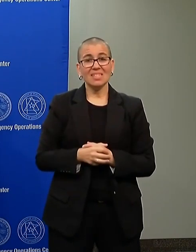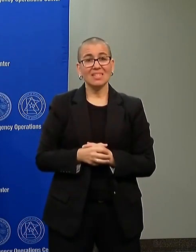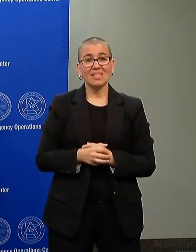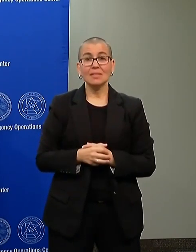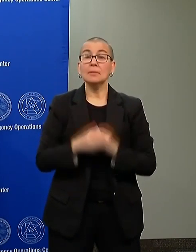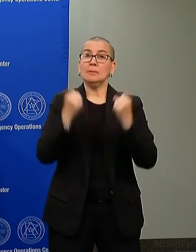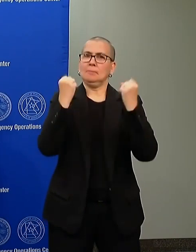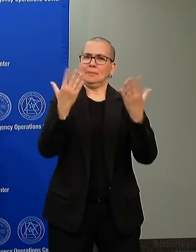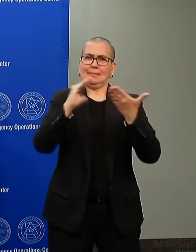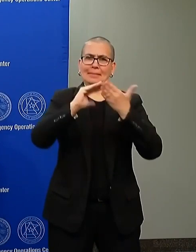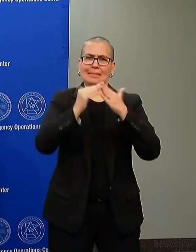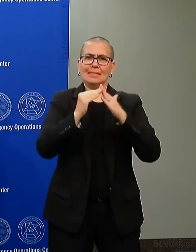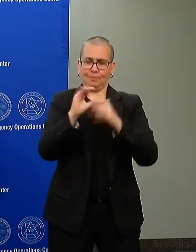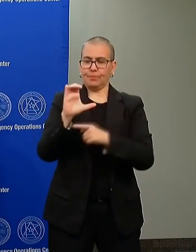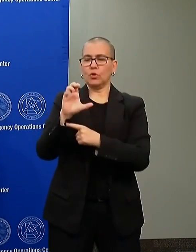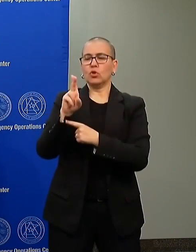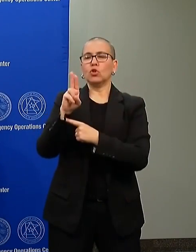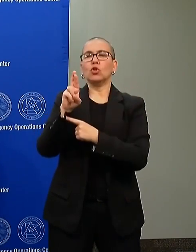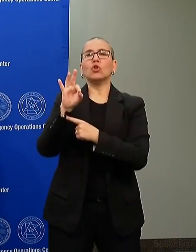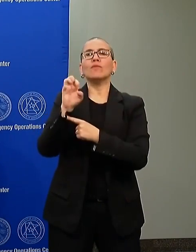Because we had a relative stillness in Saint Paul,